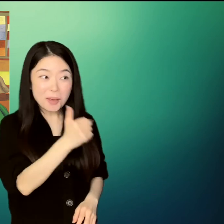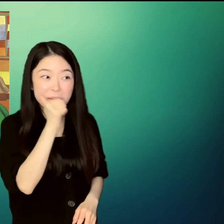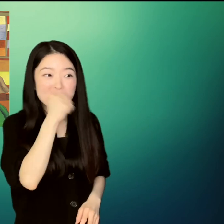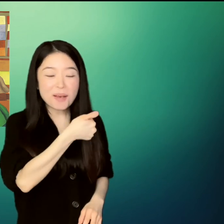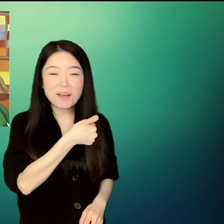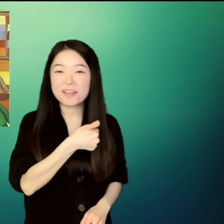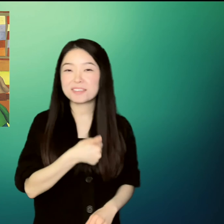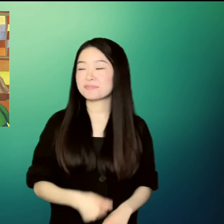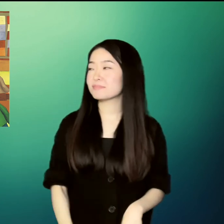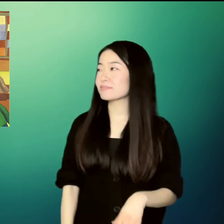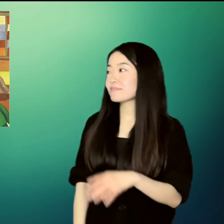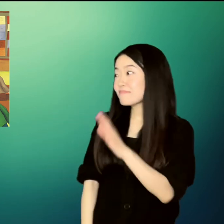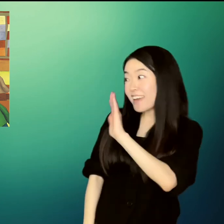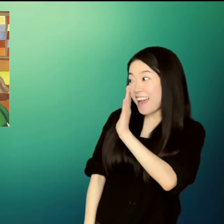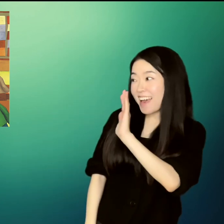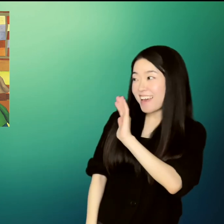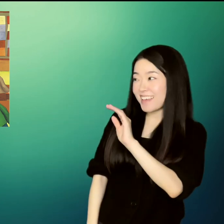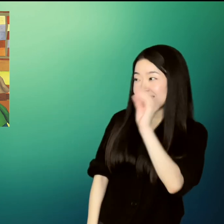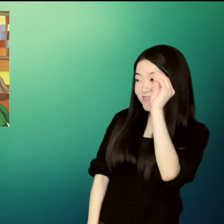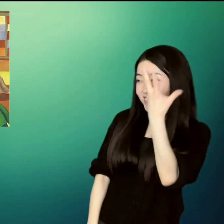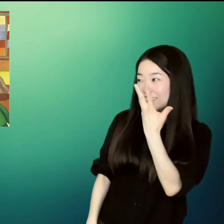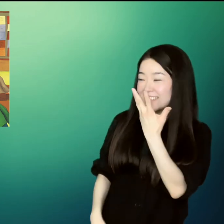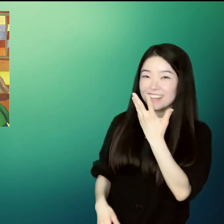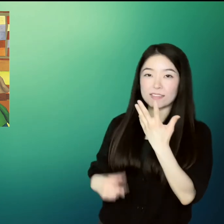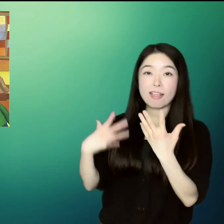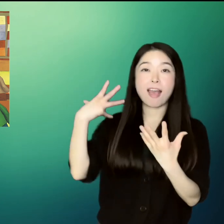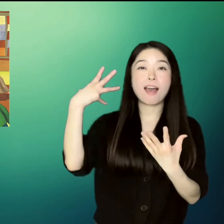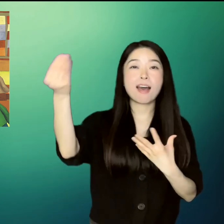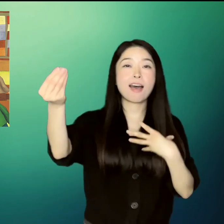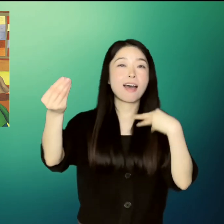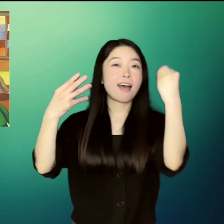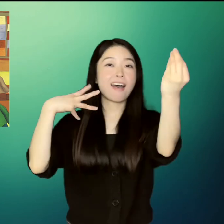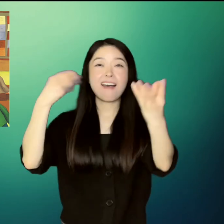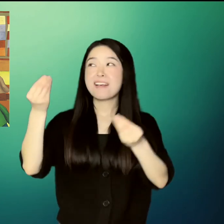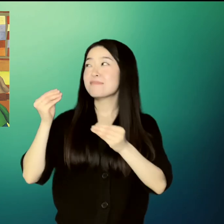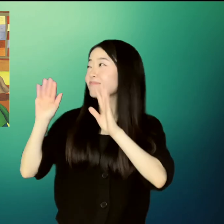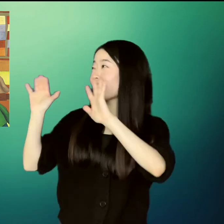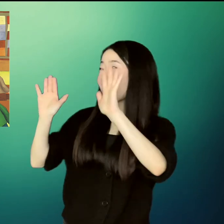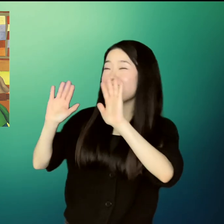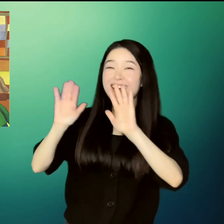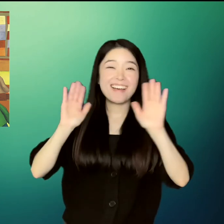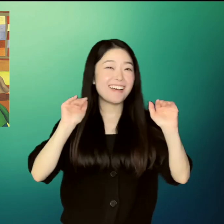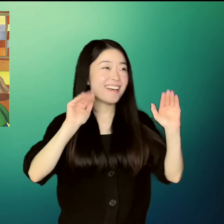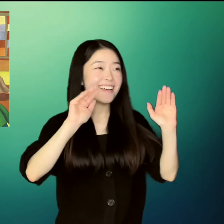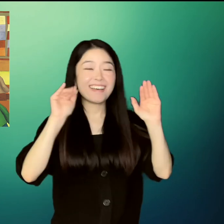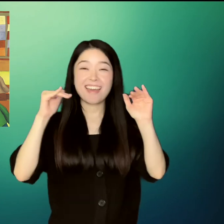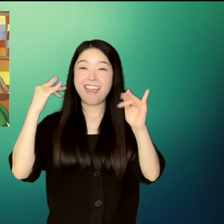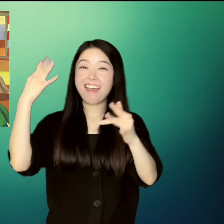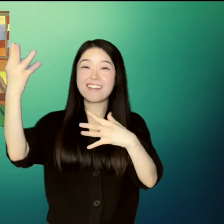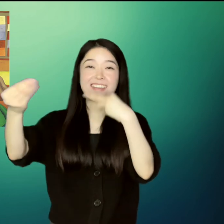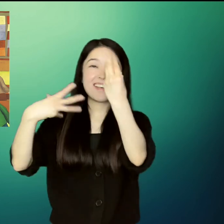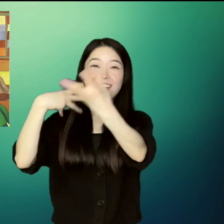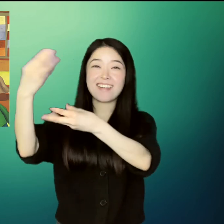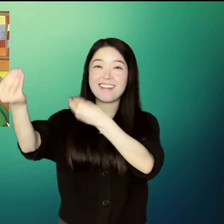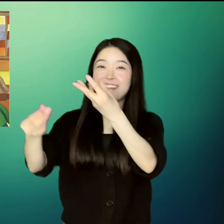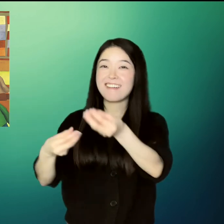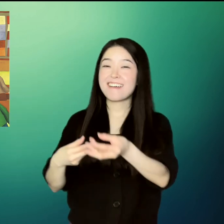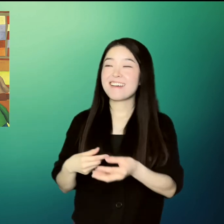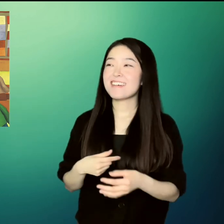Un He. See you tomorrow. Goodbye, Un He. Un He said goodbye. And then, looked around